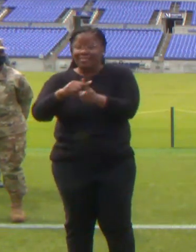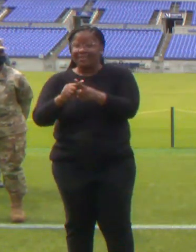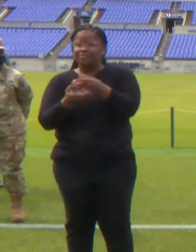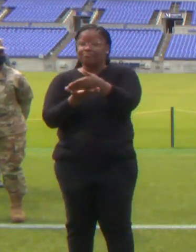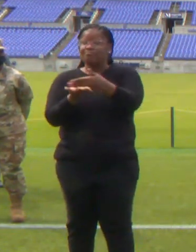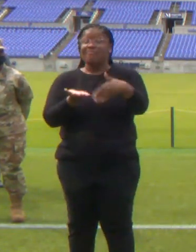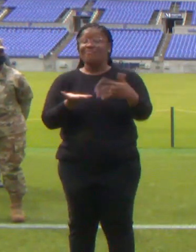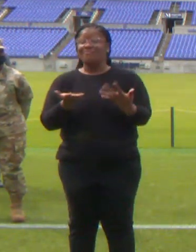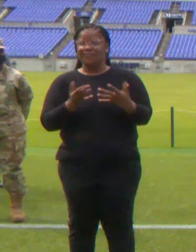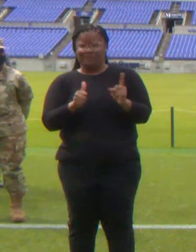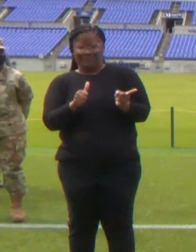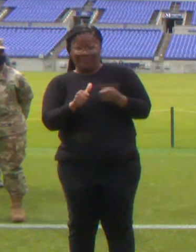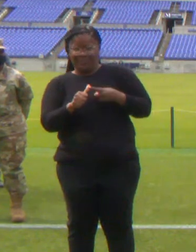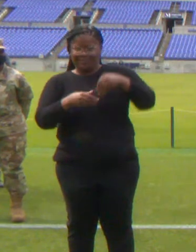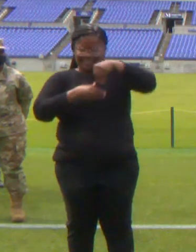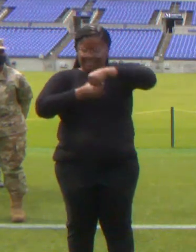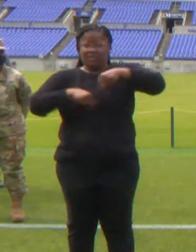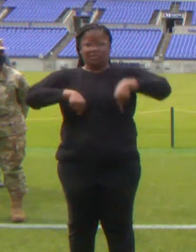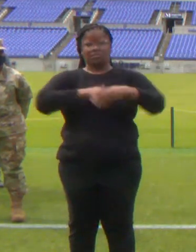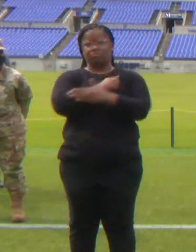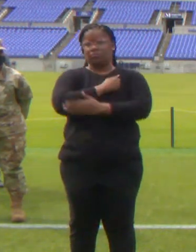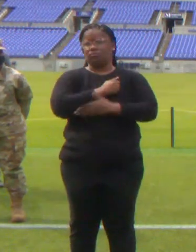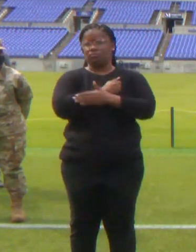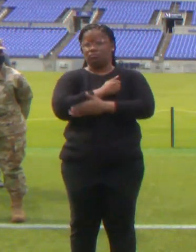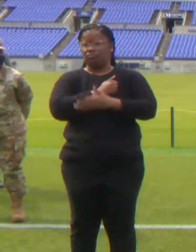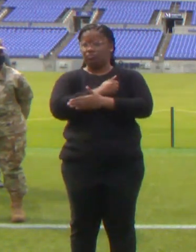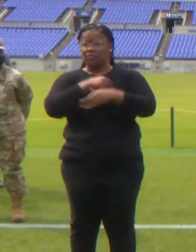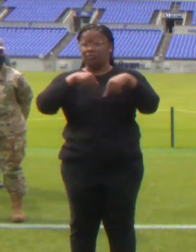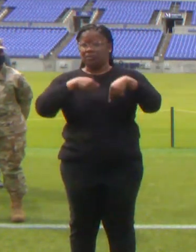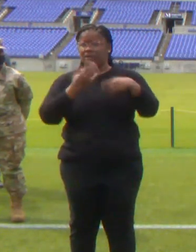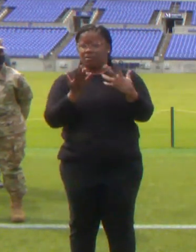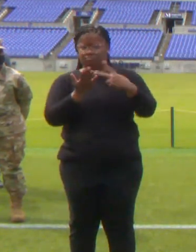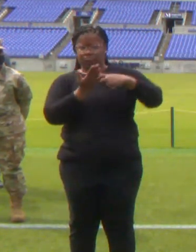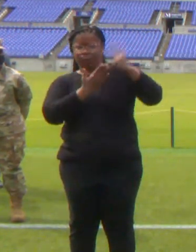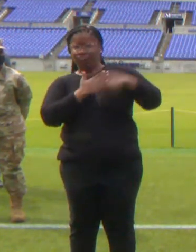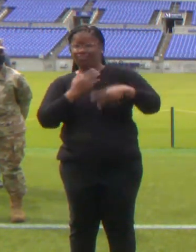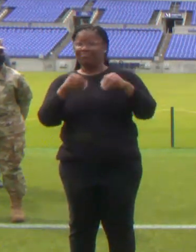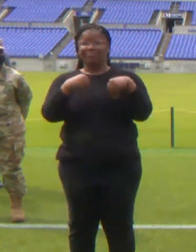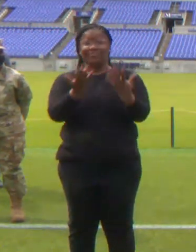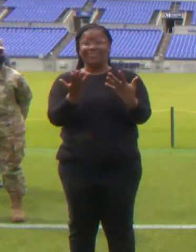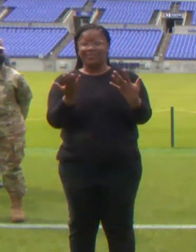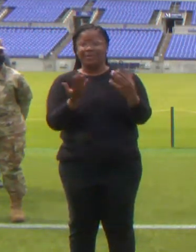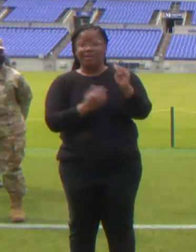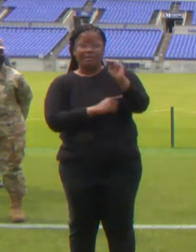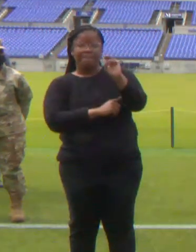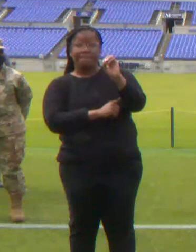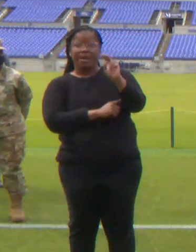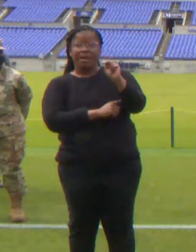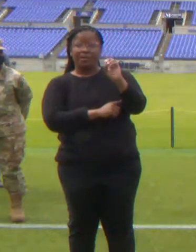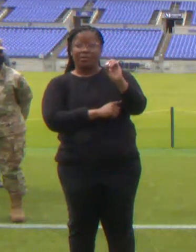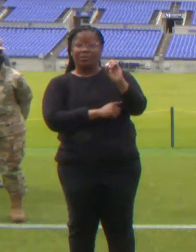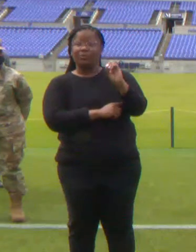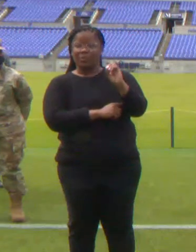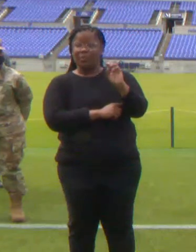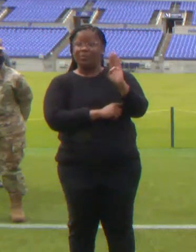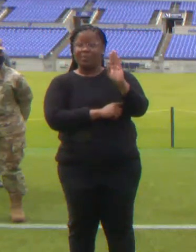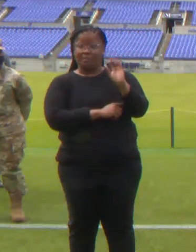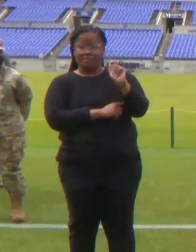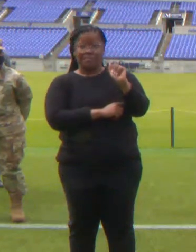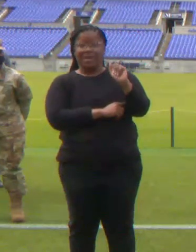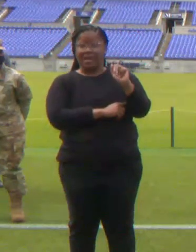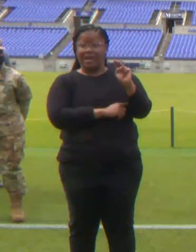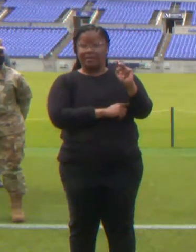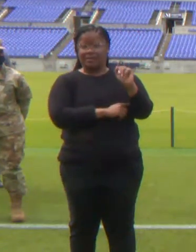nation program to provide monoclonal antibody infusion treatments, which is a one-time